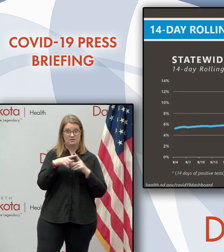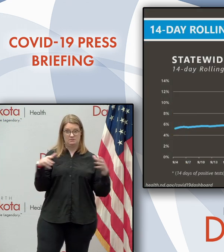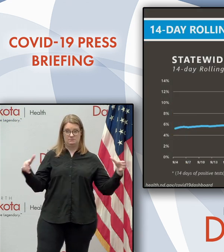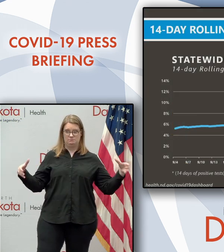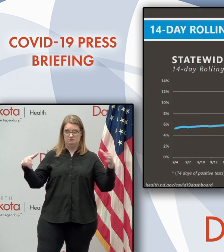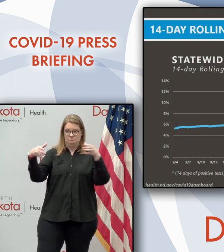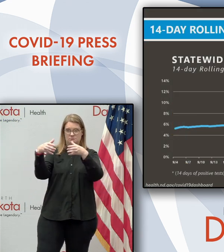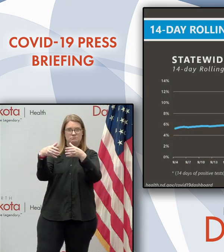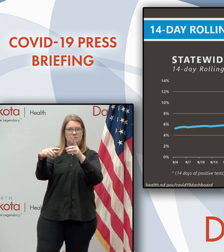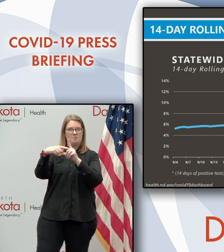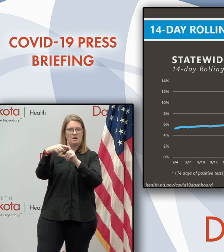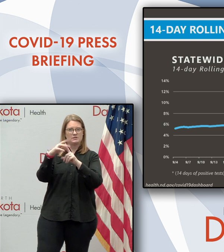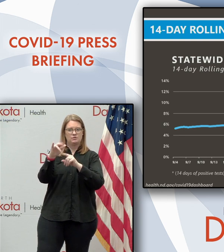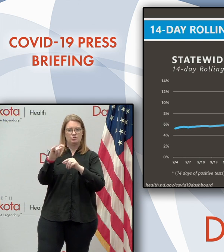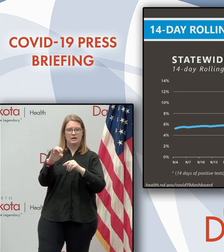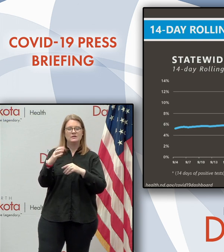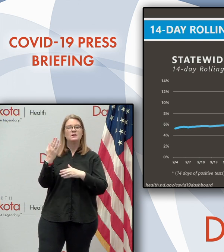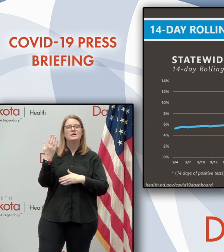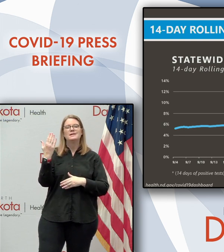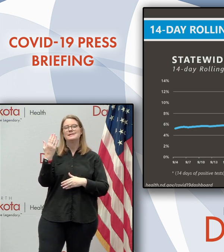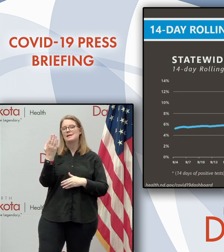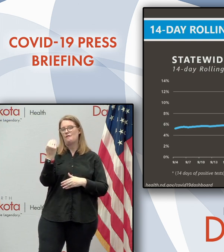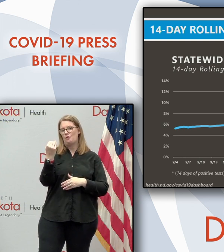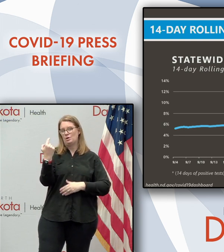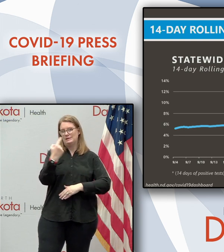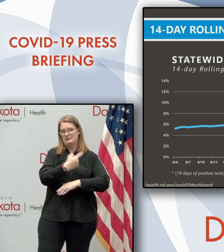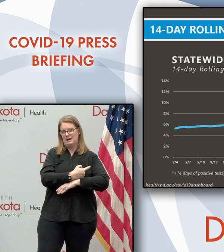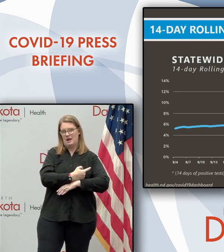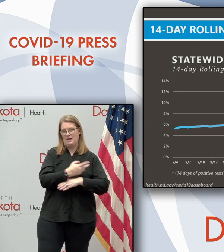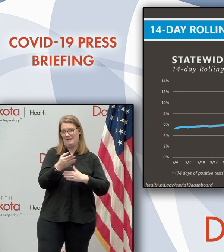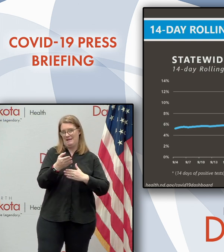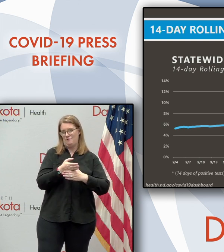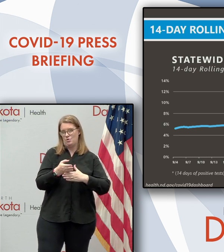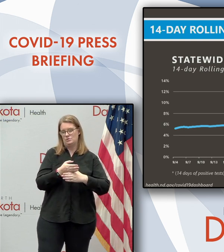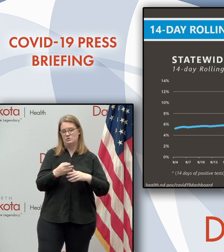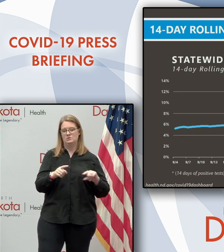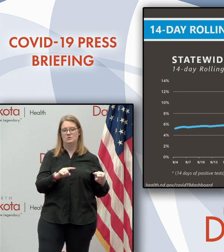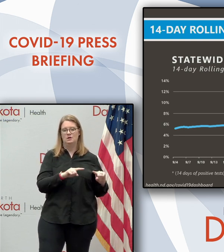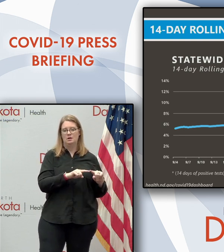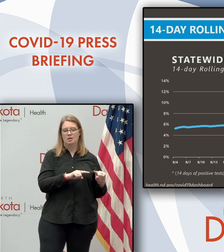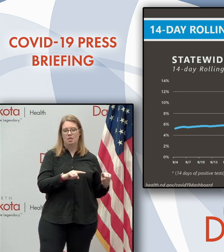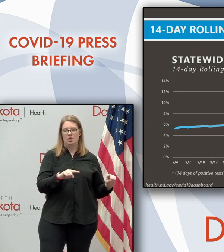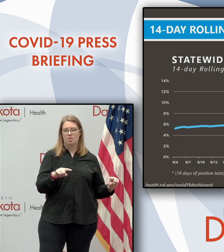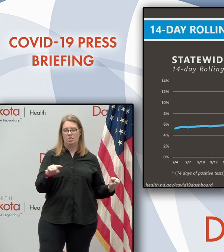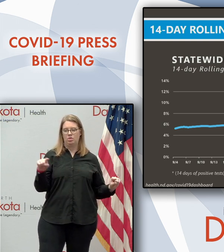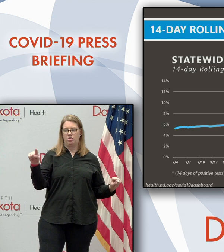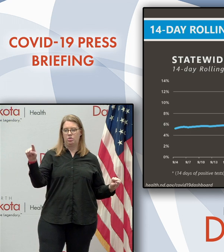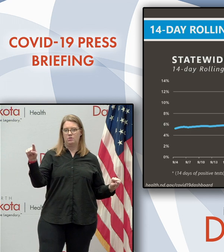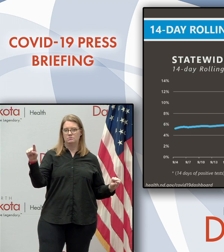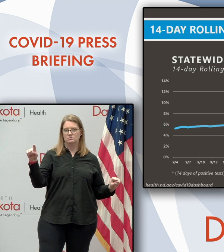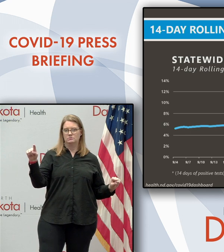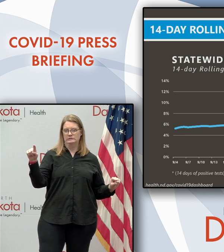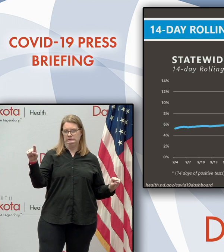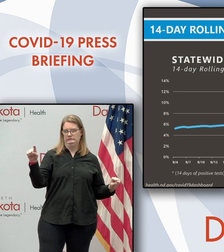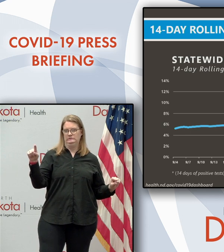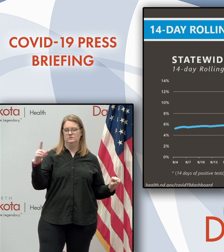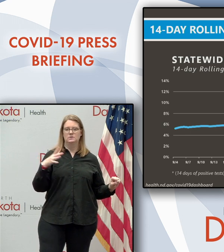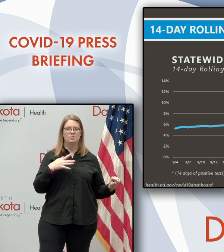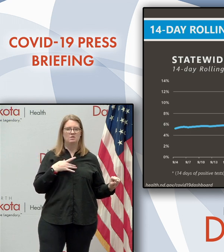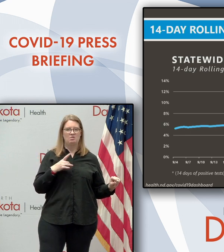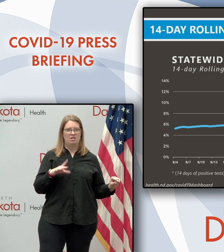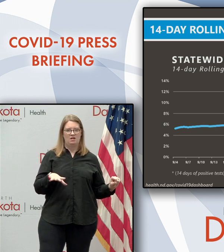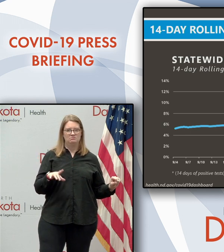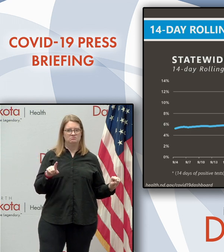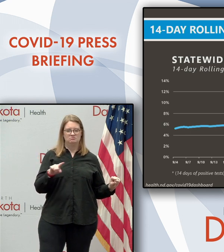tests on a rolling 14-day, which we've been tracking, again, uh, we don't like the direction that continues to climb up,